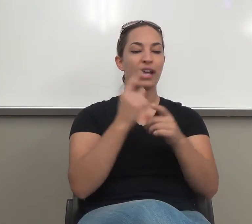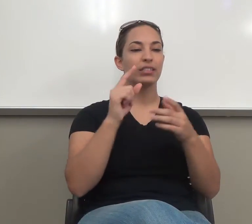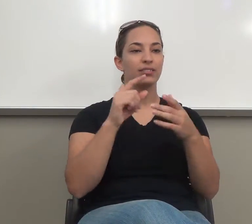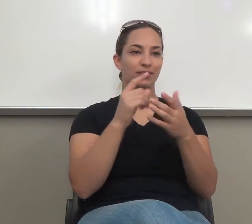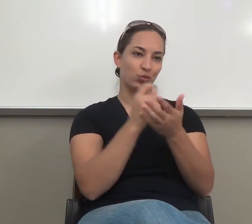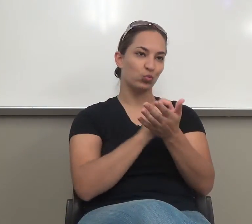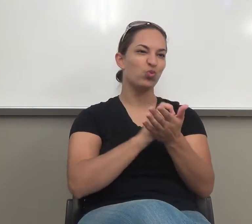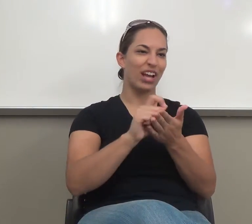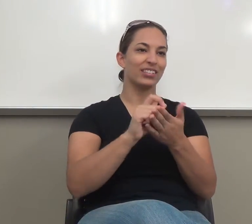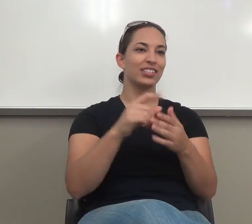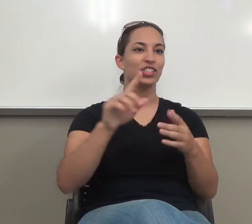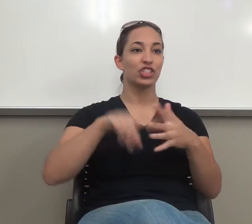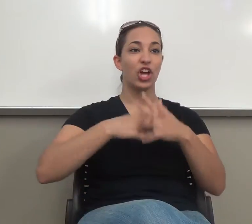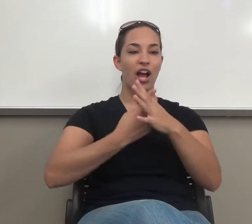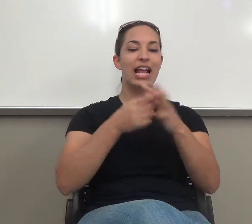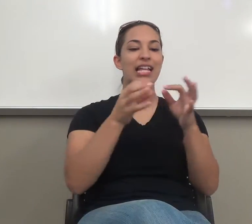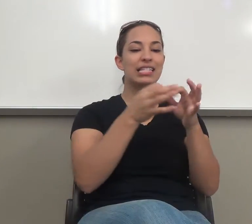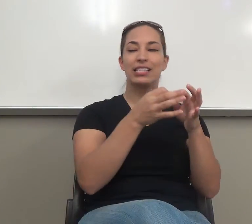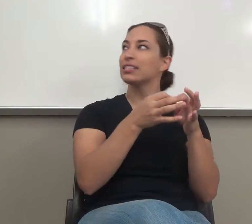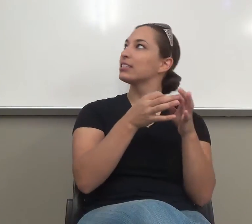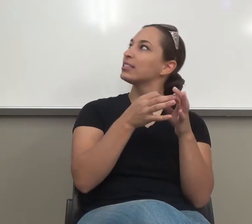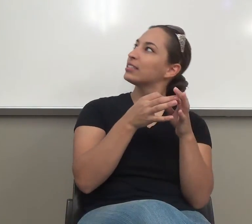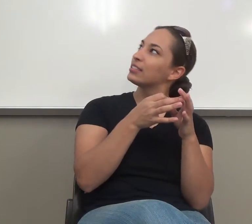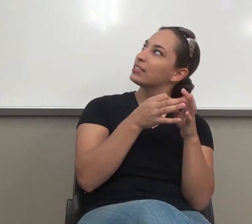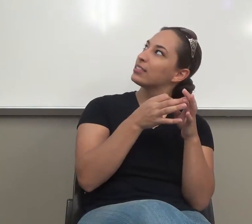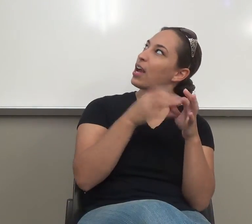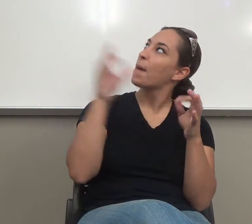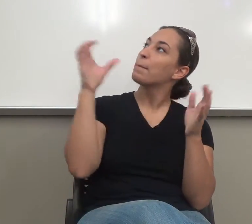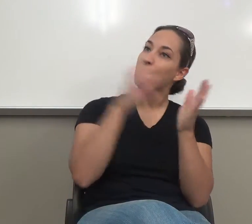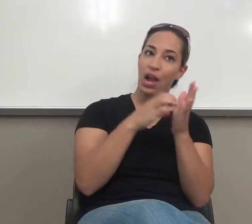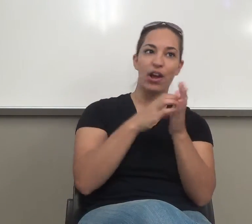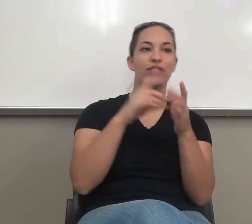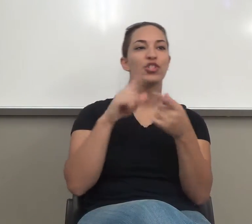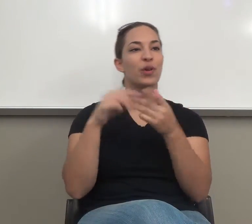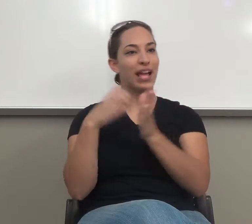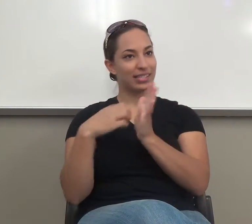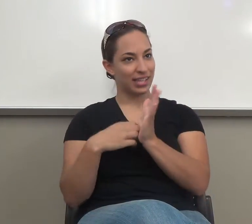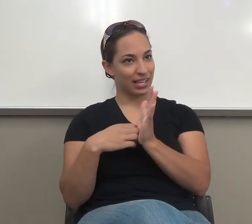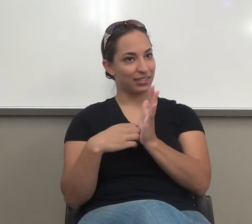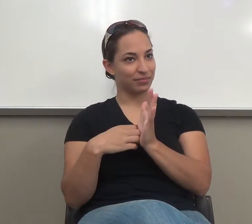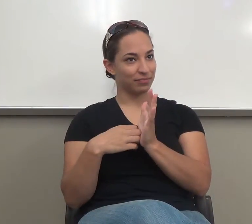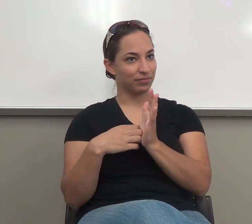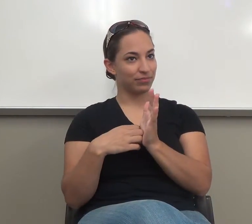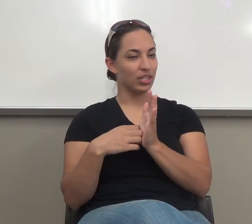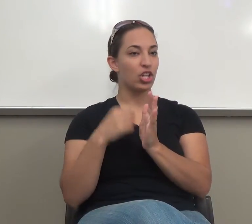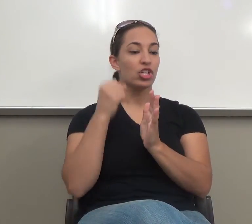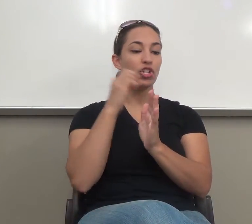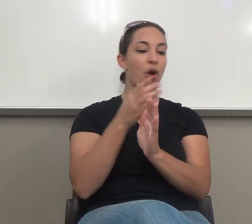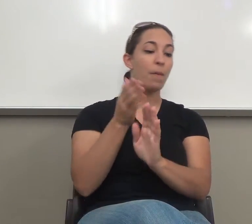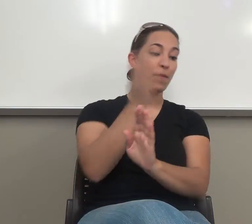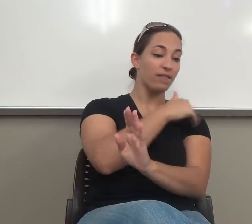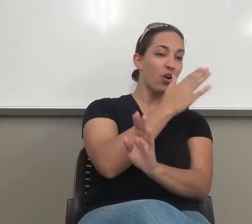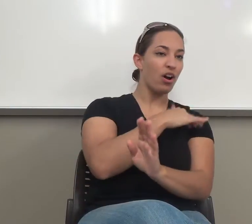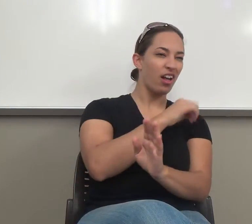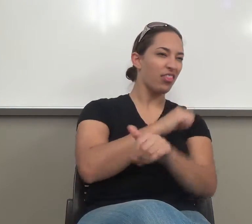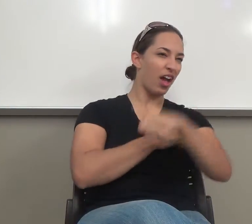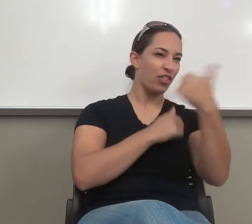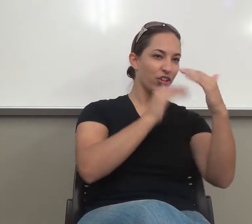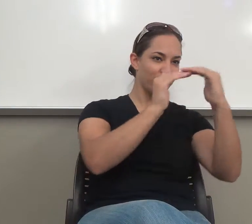So in 321, if you came up from there, you should understand what a paragraph is. And then from here,